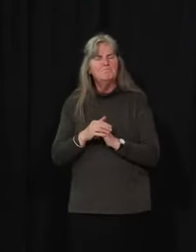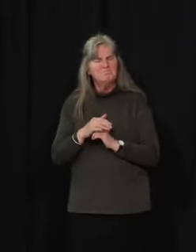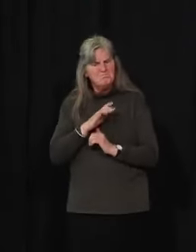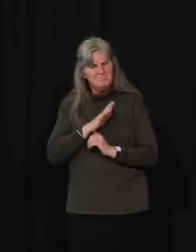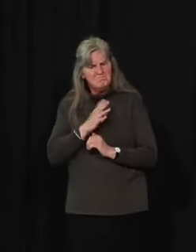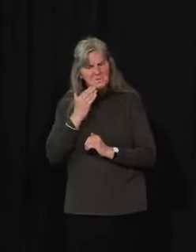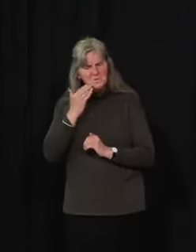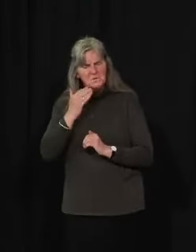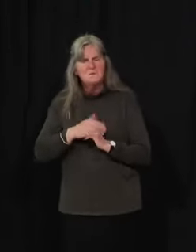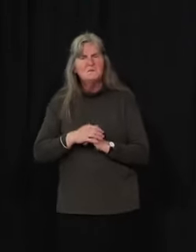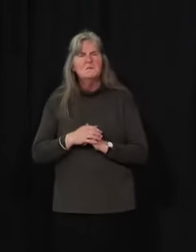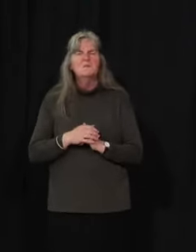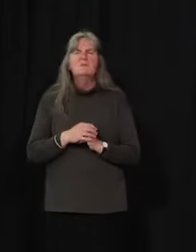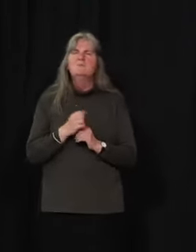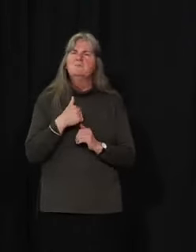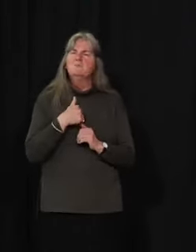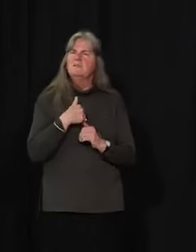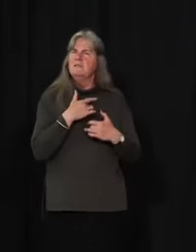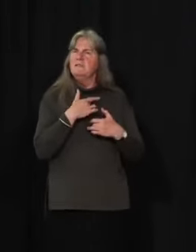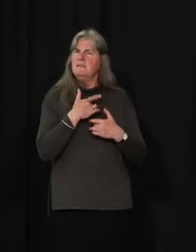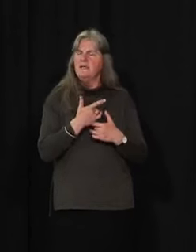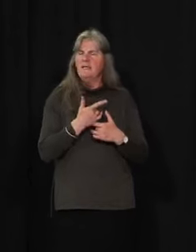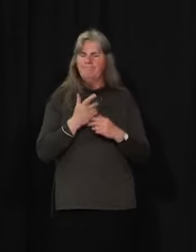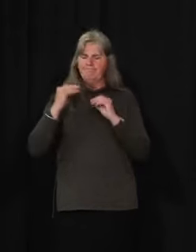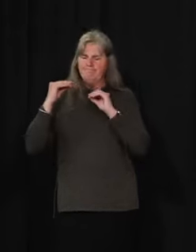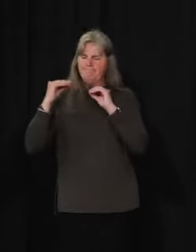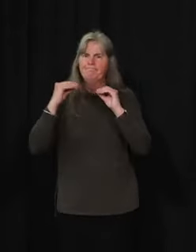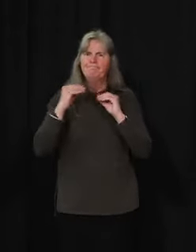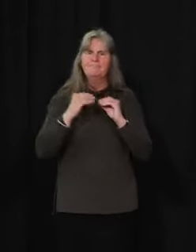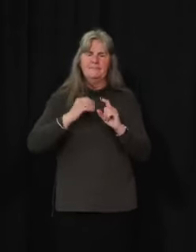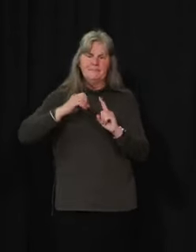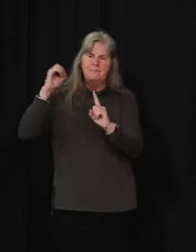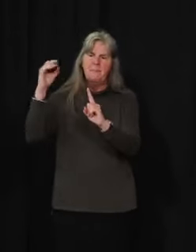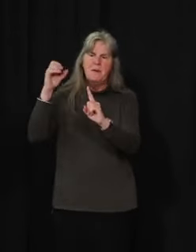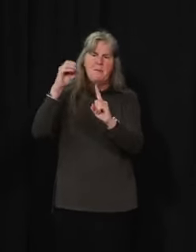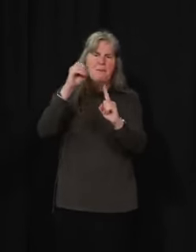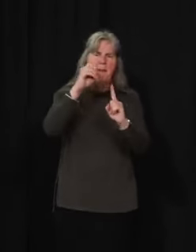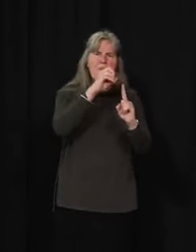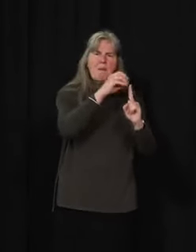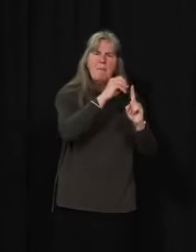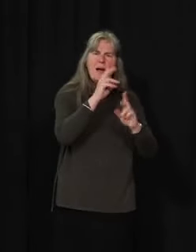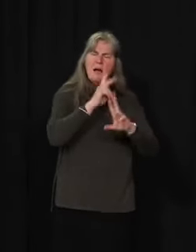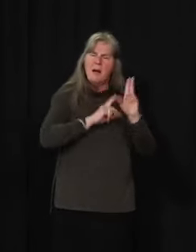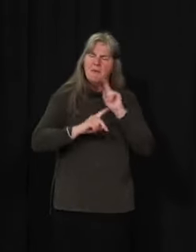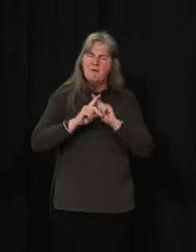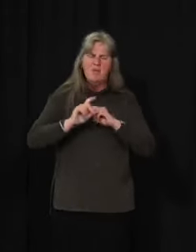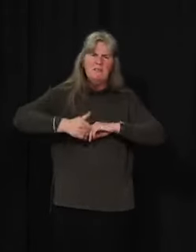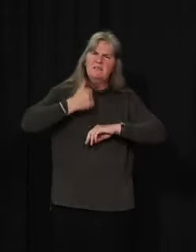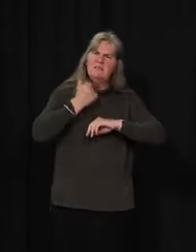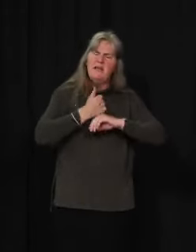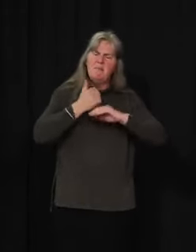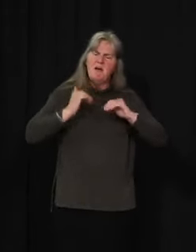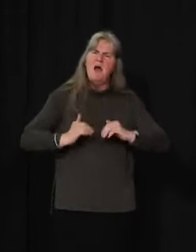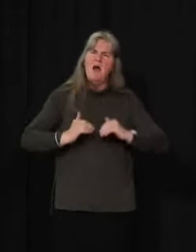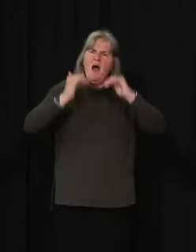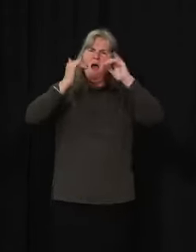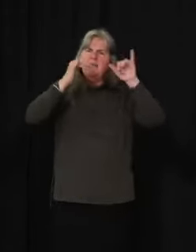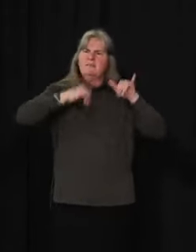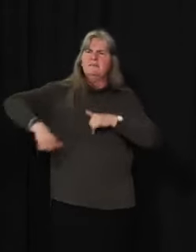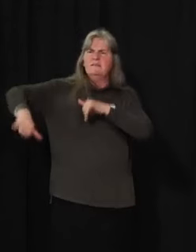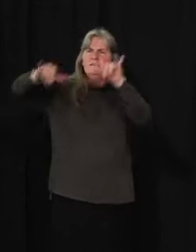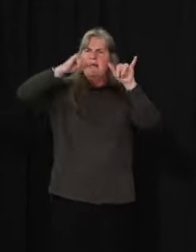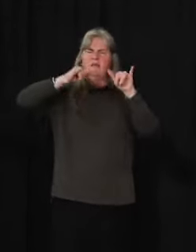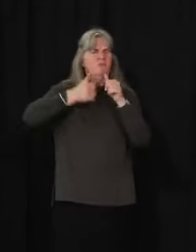lean more heavily on the education and information side. We really set the standard and